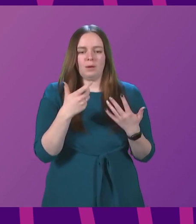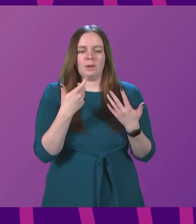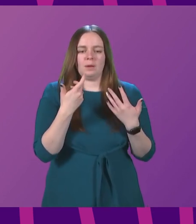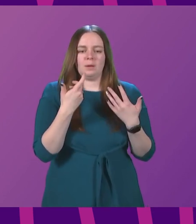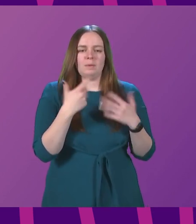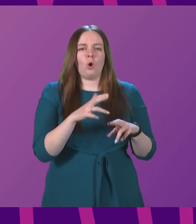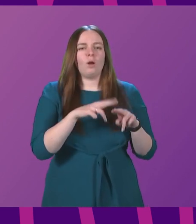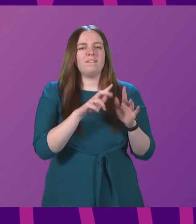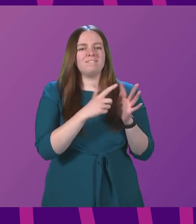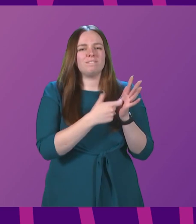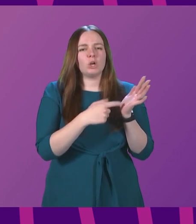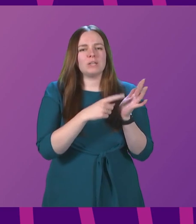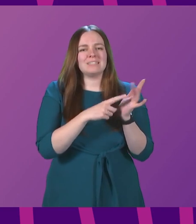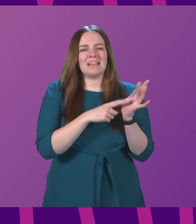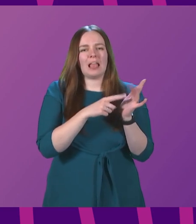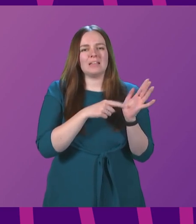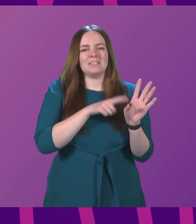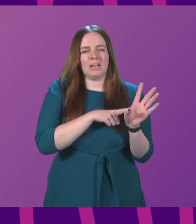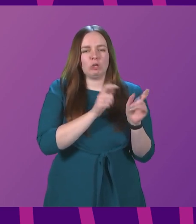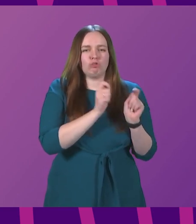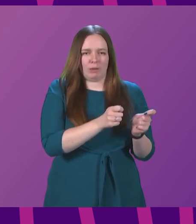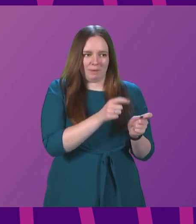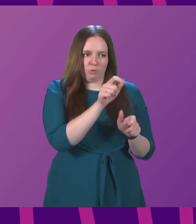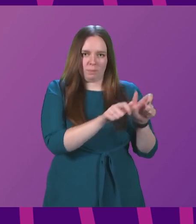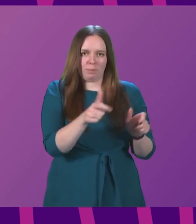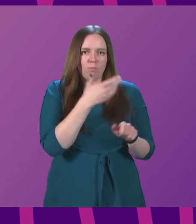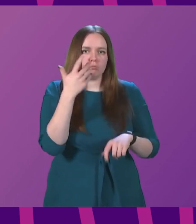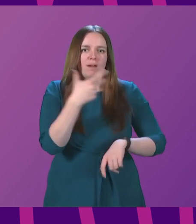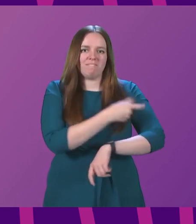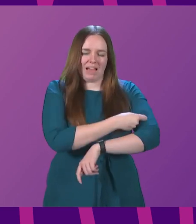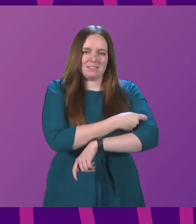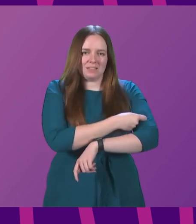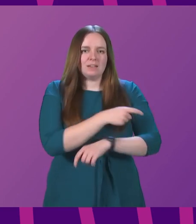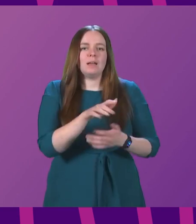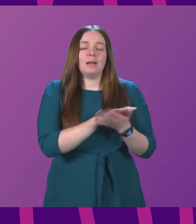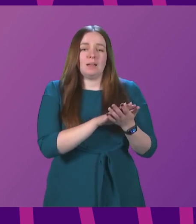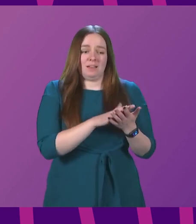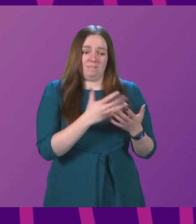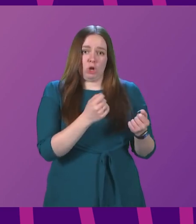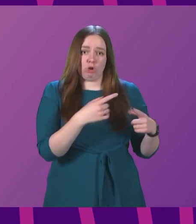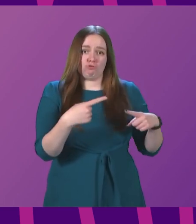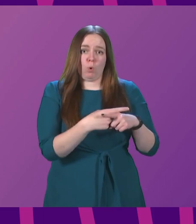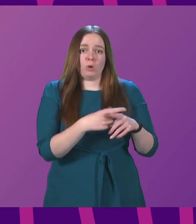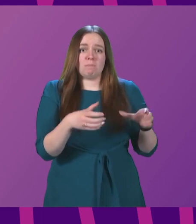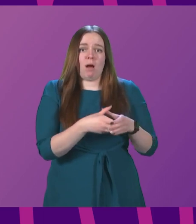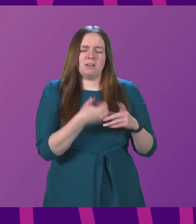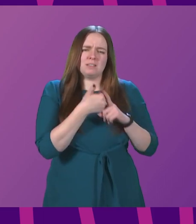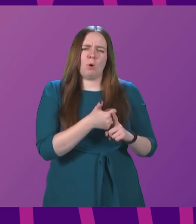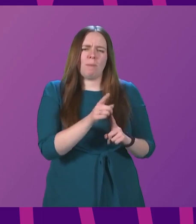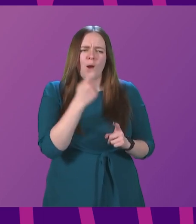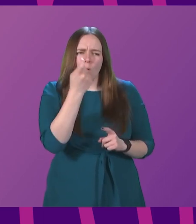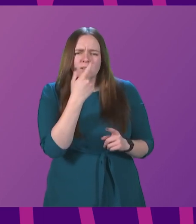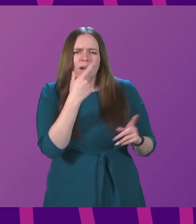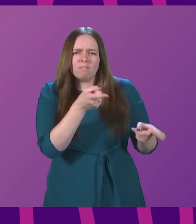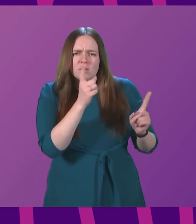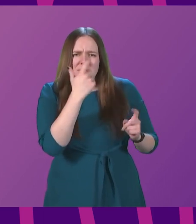on fertility treatment for women who are unvaccinated. This has cross-party support. But I wonder if the First Minister can